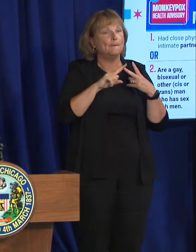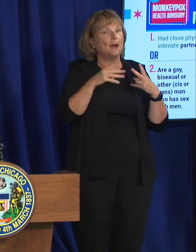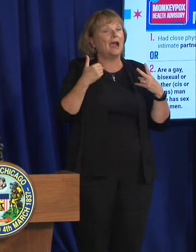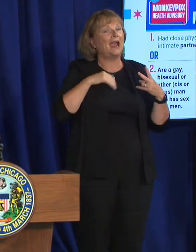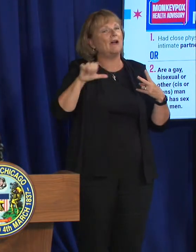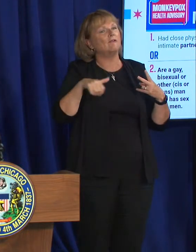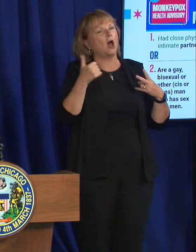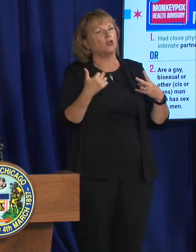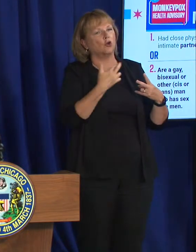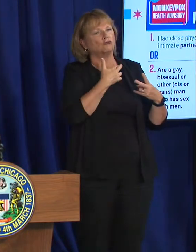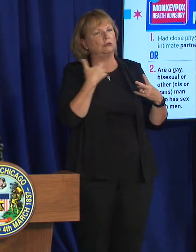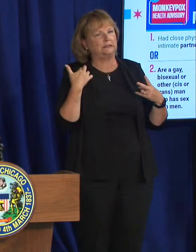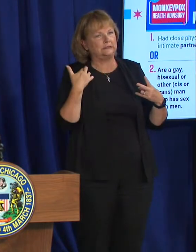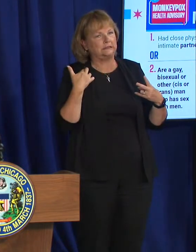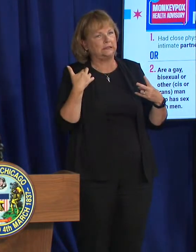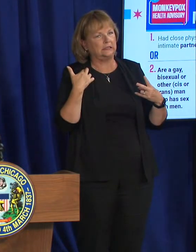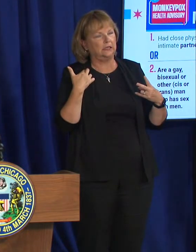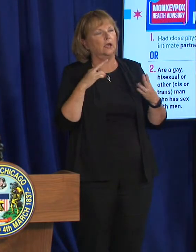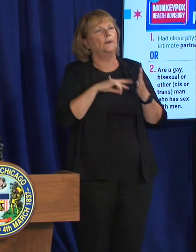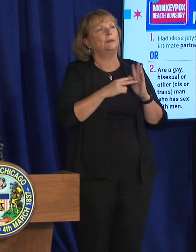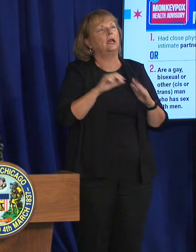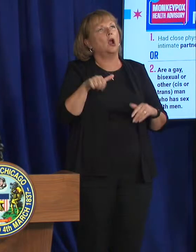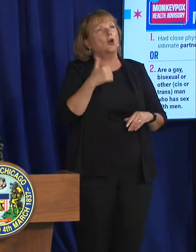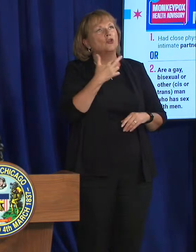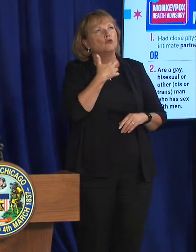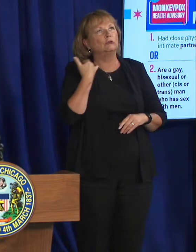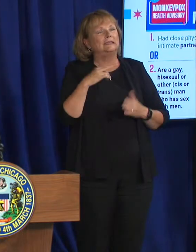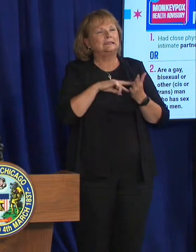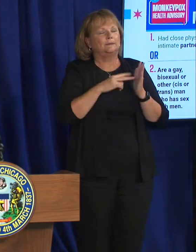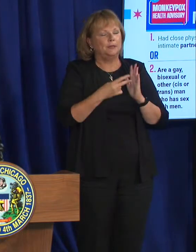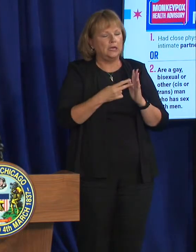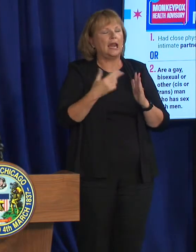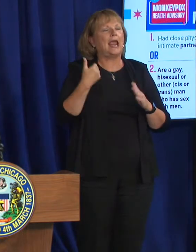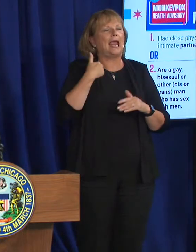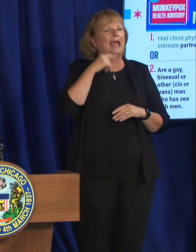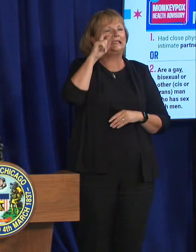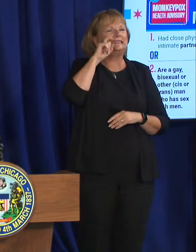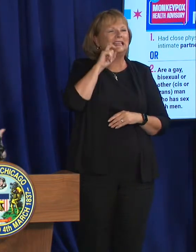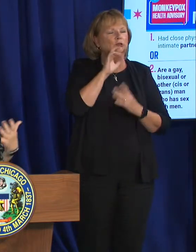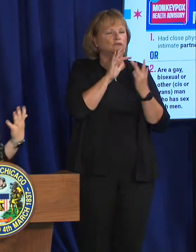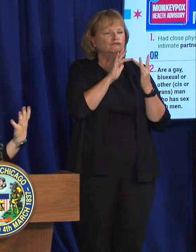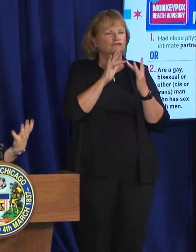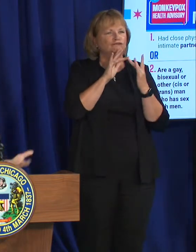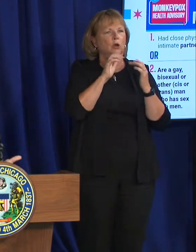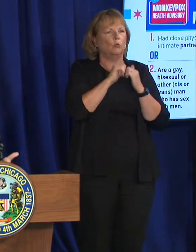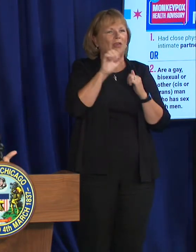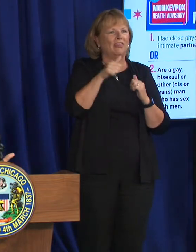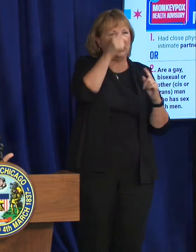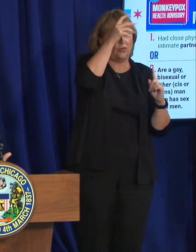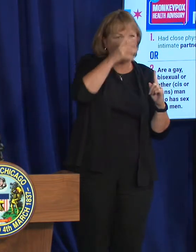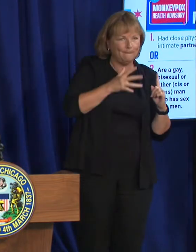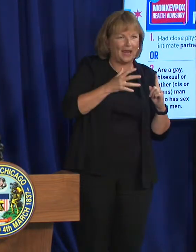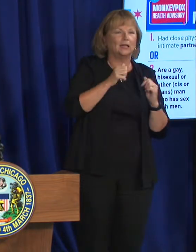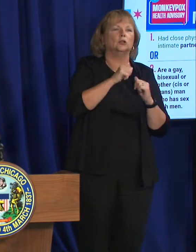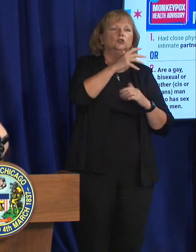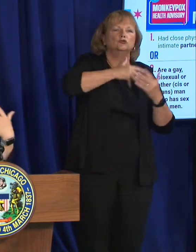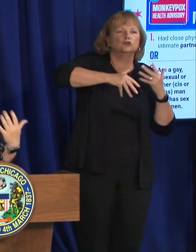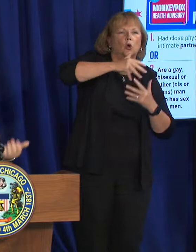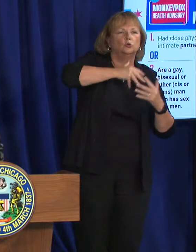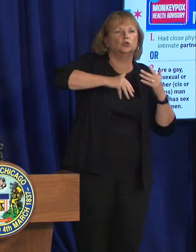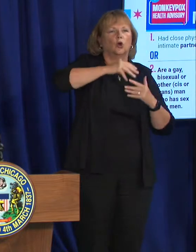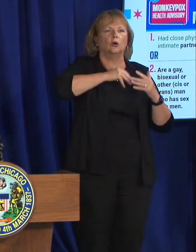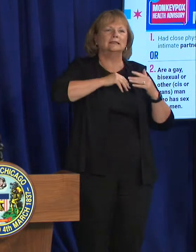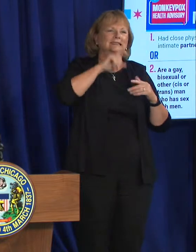risk factor. So the other risk factors are having had intimate or sexual contact with other men in a social or sexual venue,